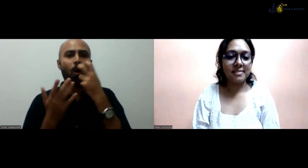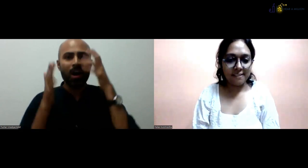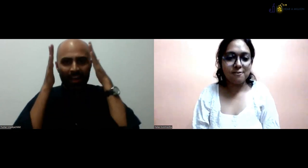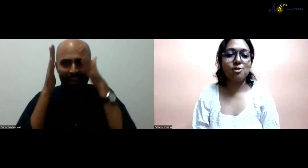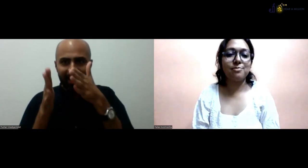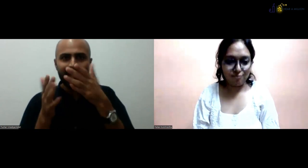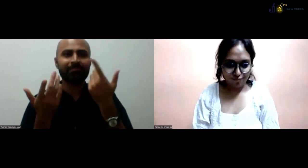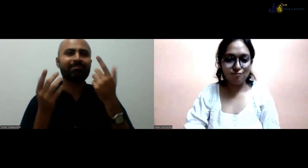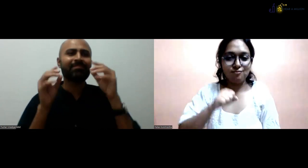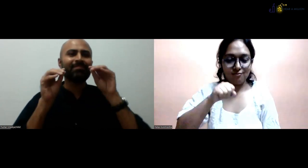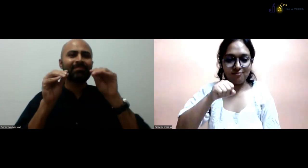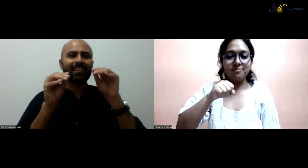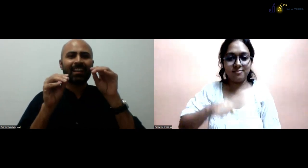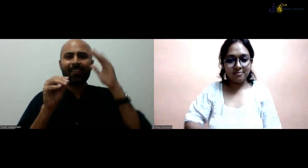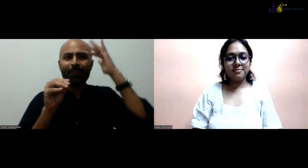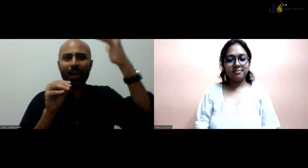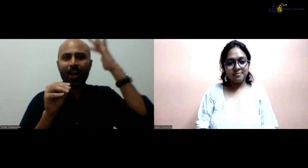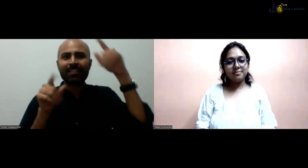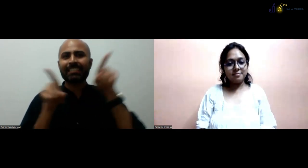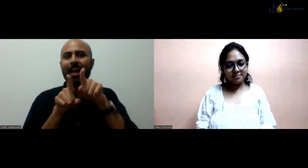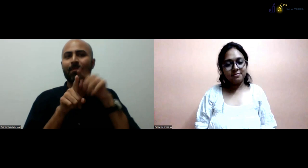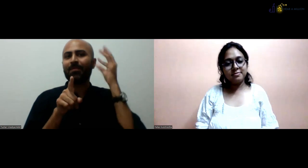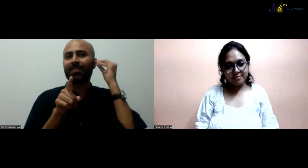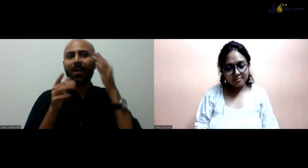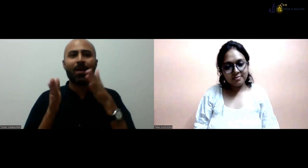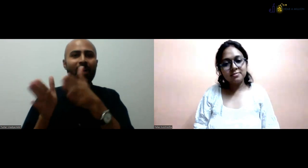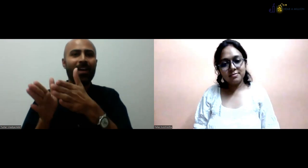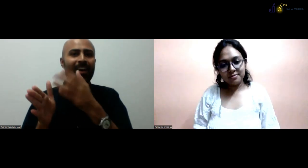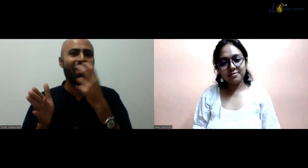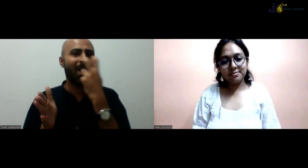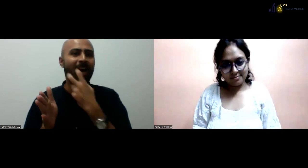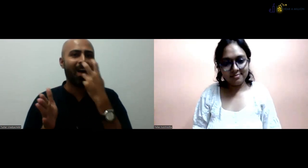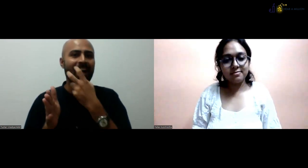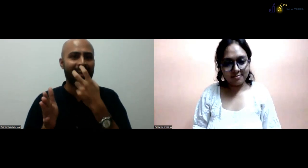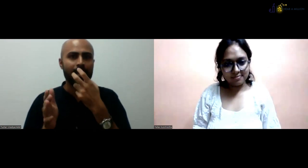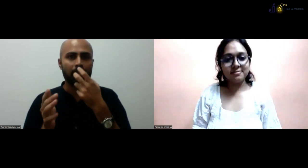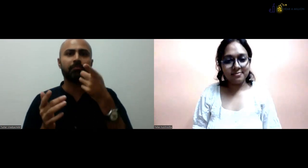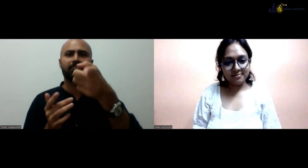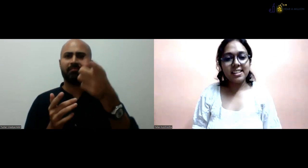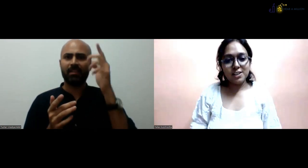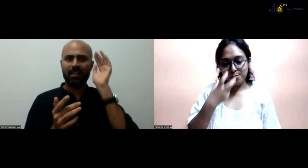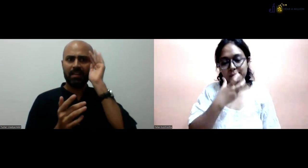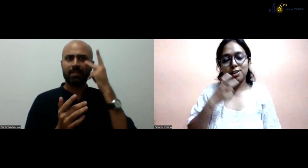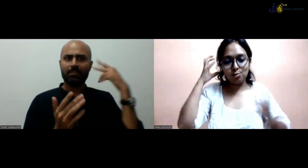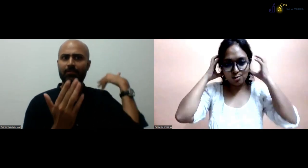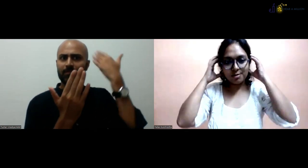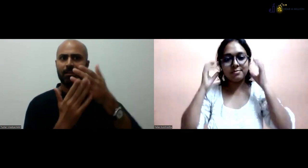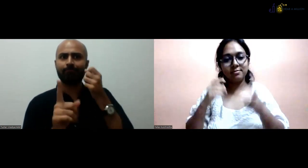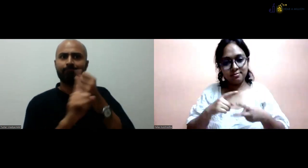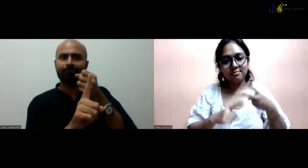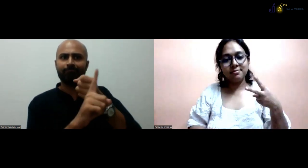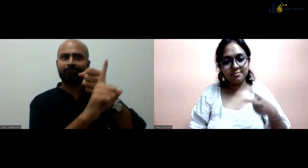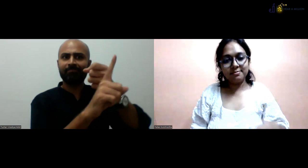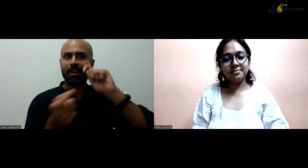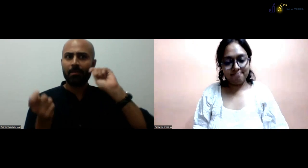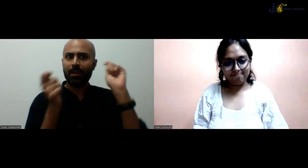curriculum where they were focusing mainly on the audiology. The concept was mainly to, you know,